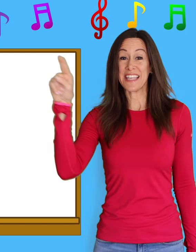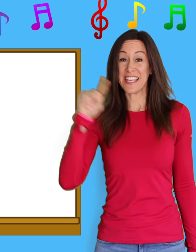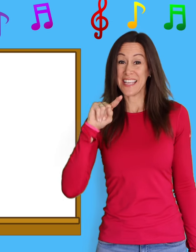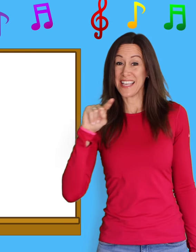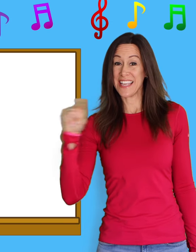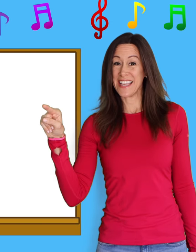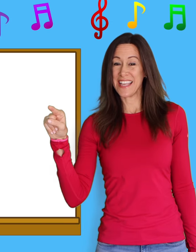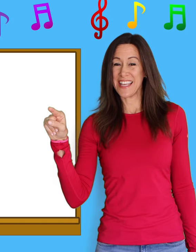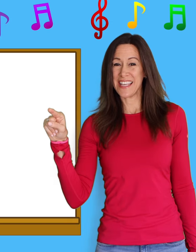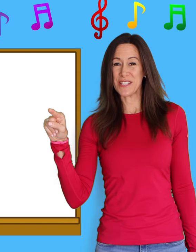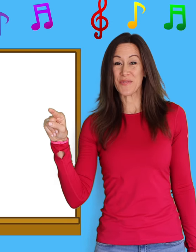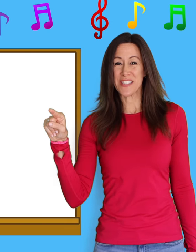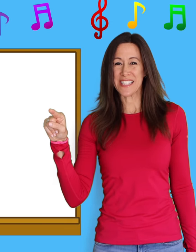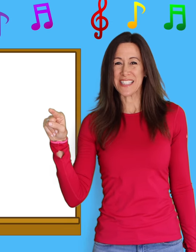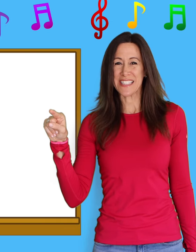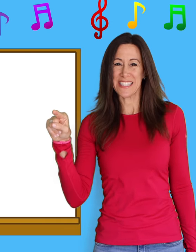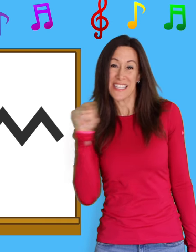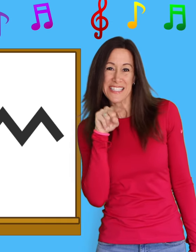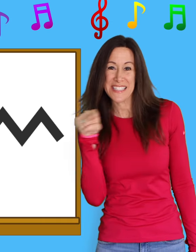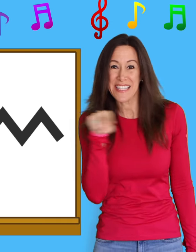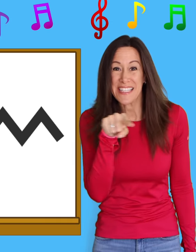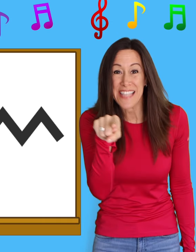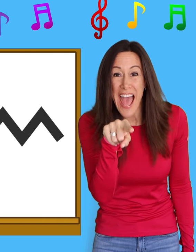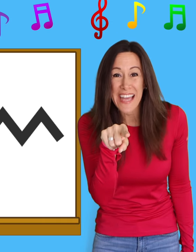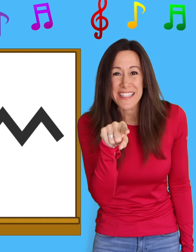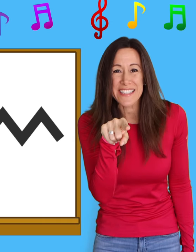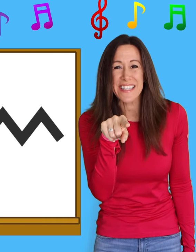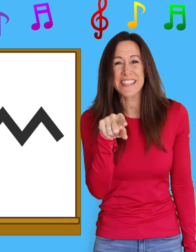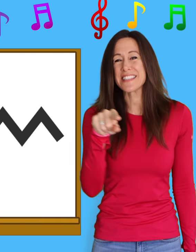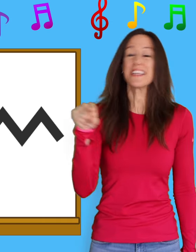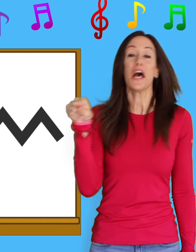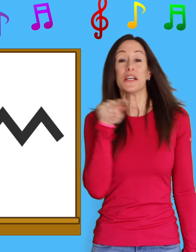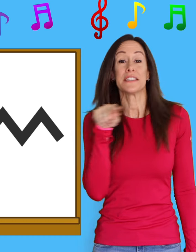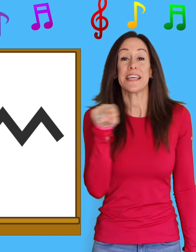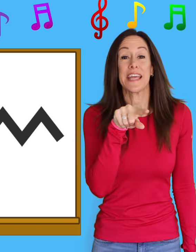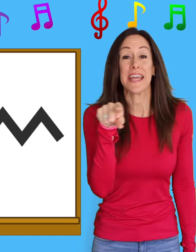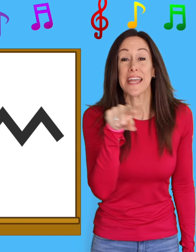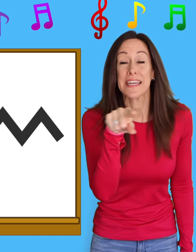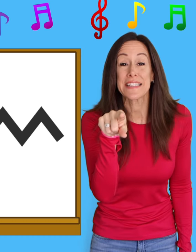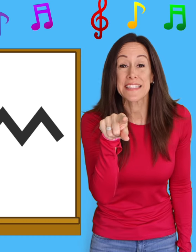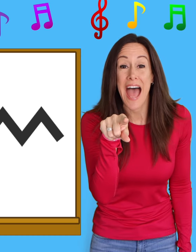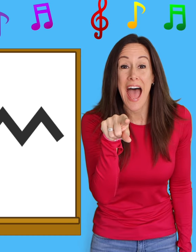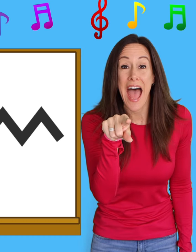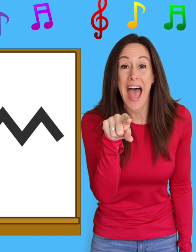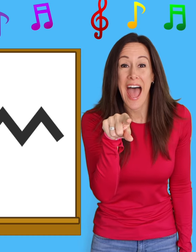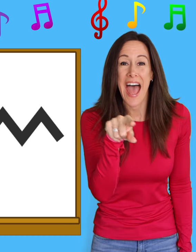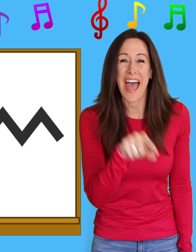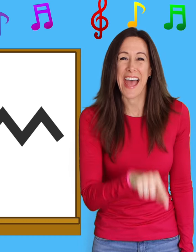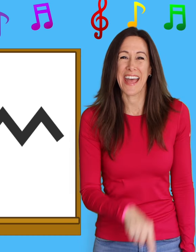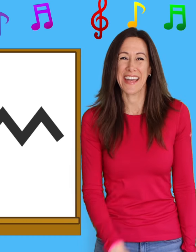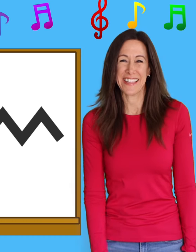is for Z-Z-Zig-Zag, Z-Z-Zig-Zag